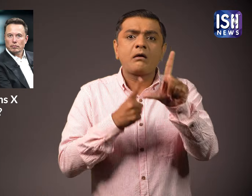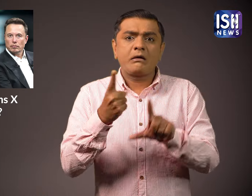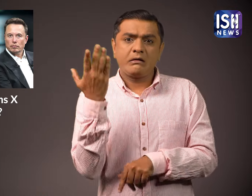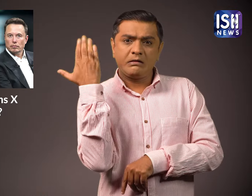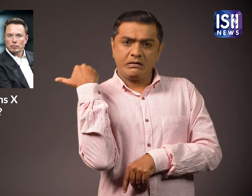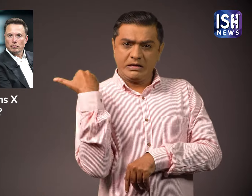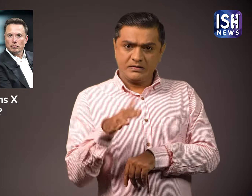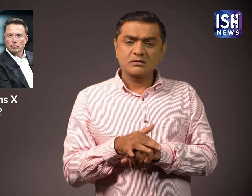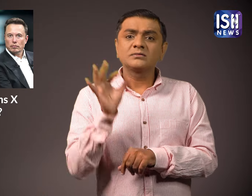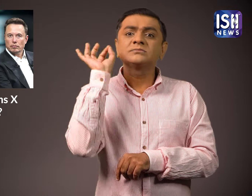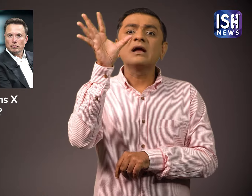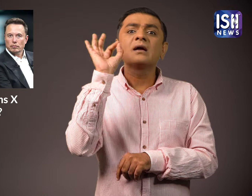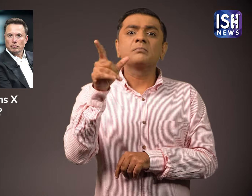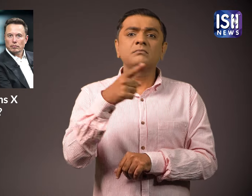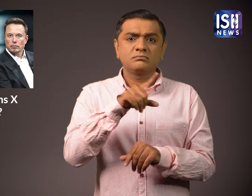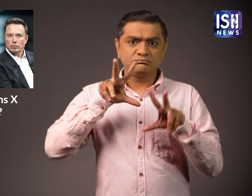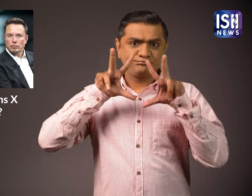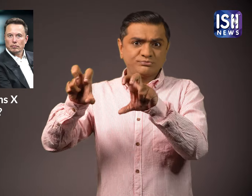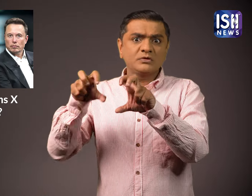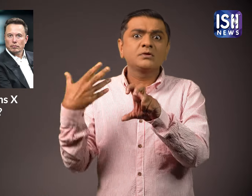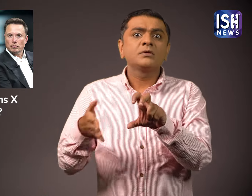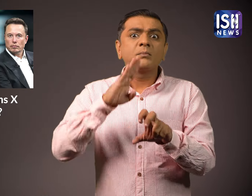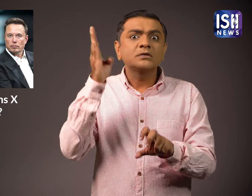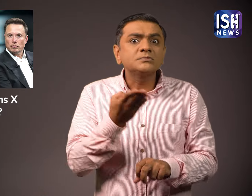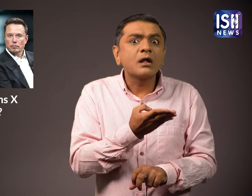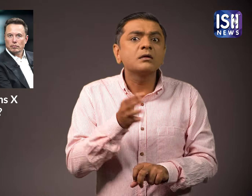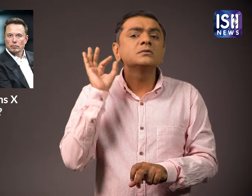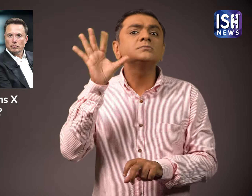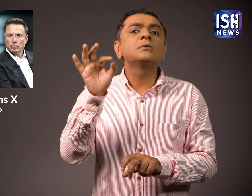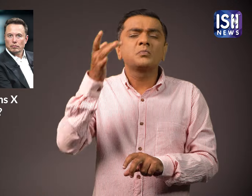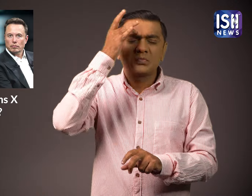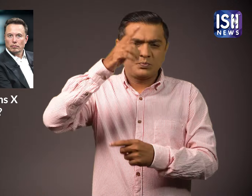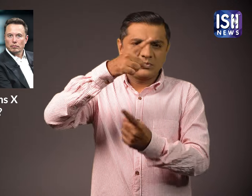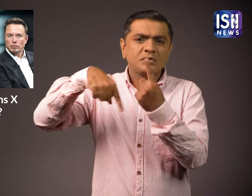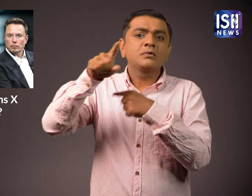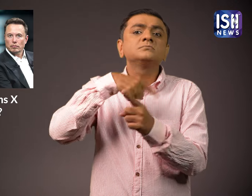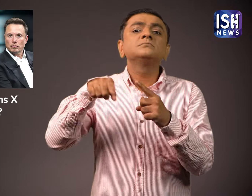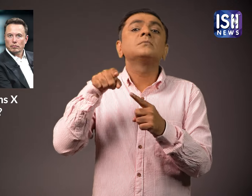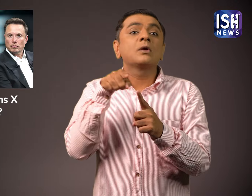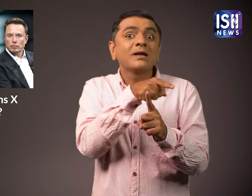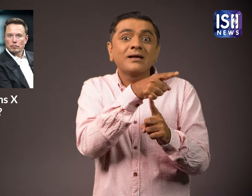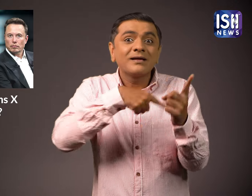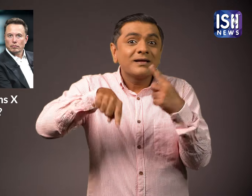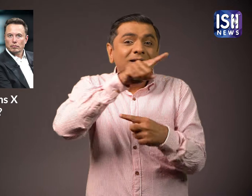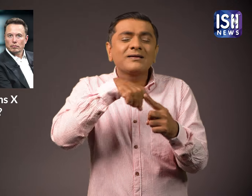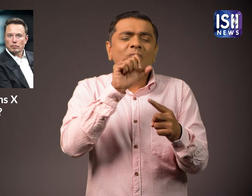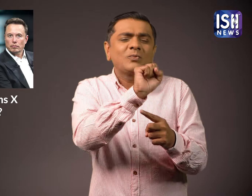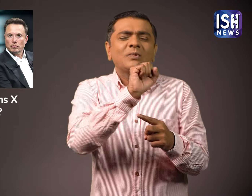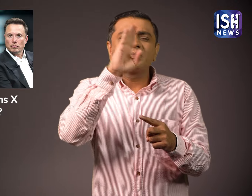Brazilians have also complained against the ban. Surprisingly, this is not the first time. Last